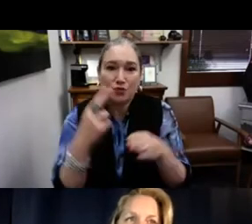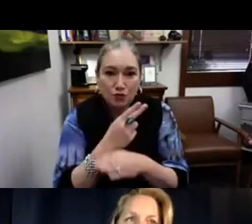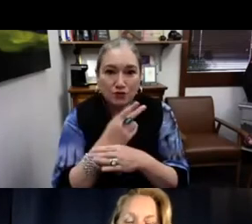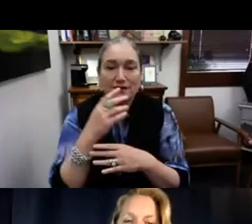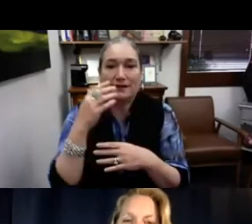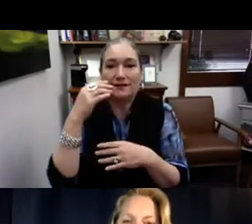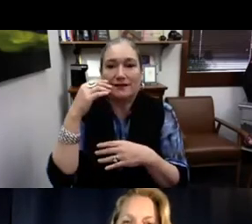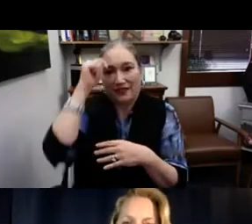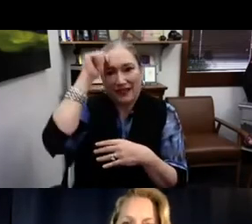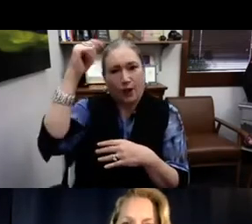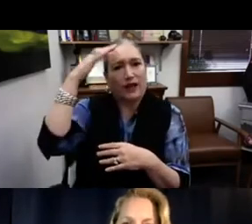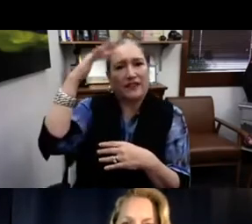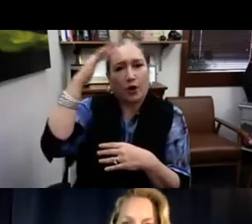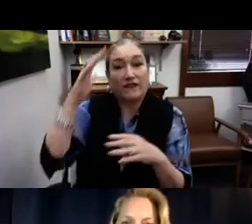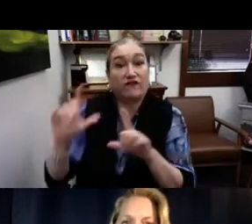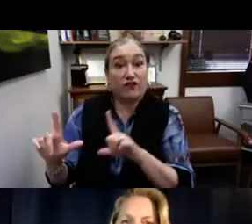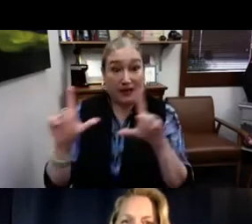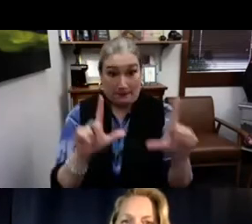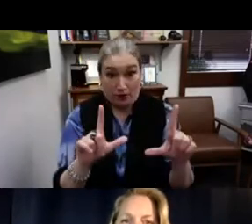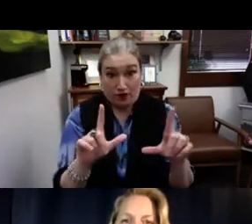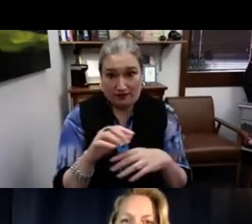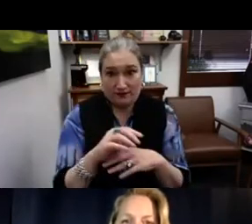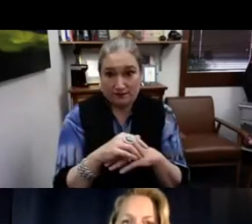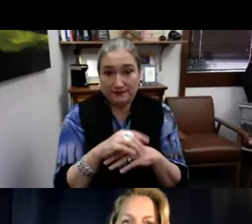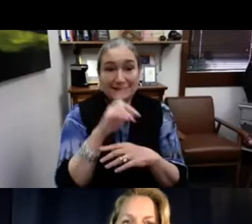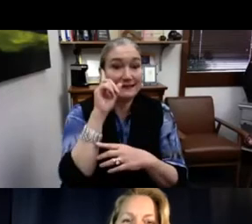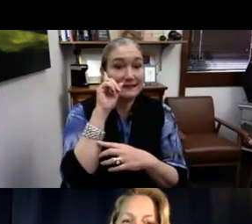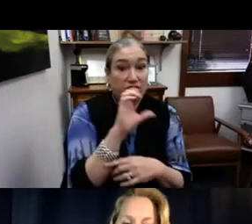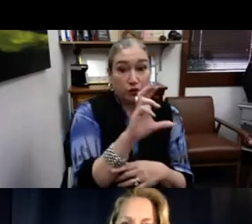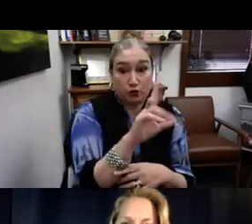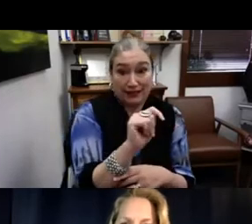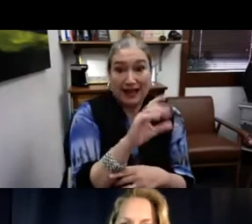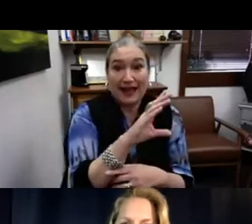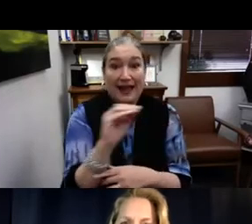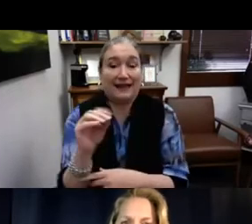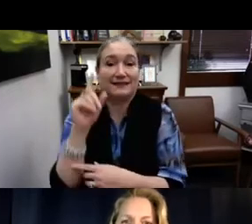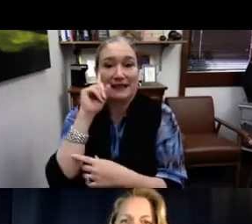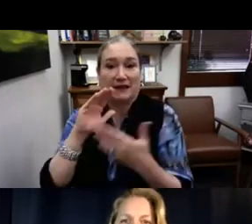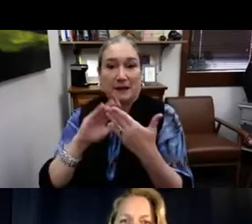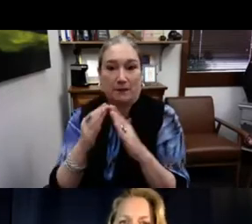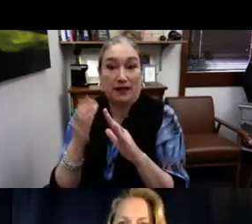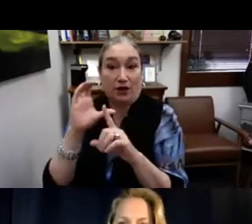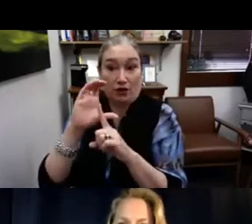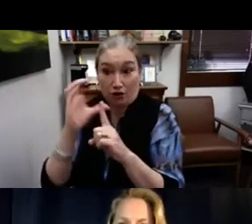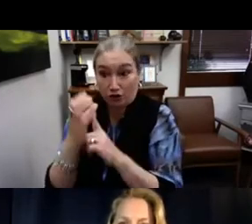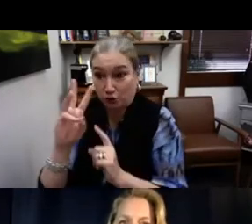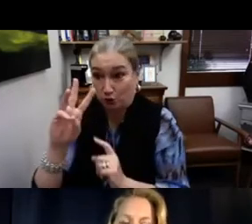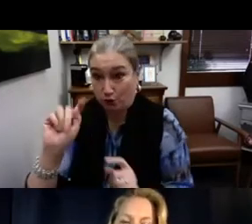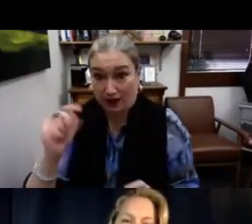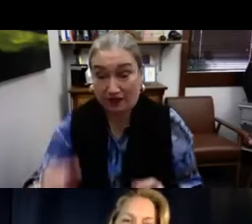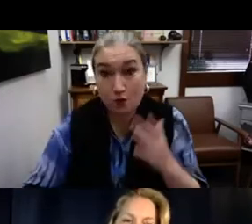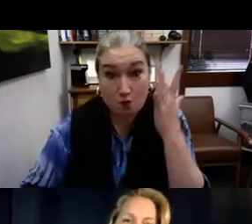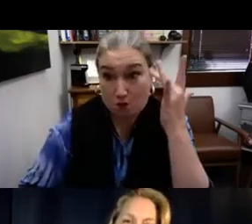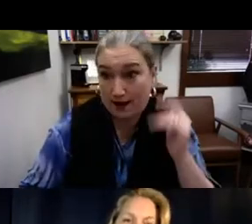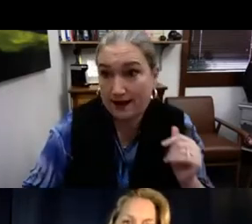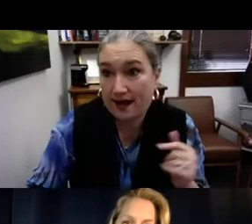So with those research questions in mind, I started thinking about the theory framework, Deaf CRIT and Deaf